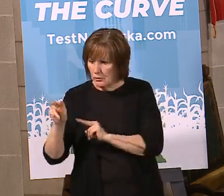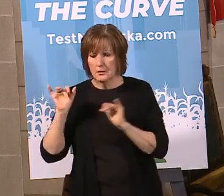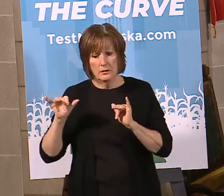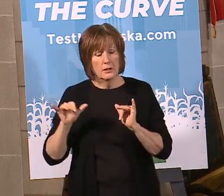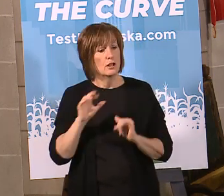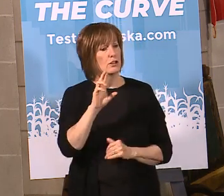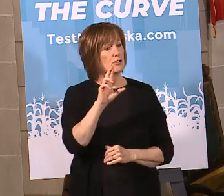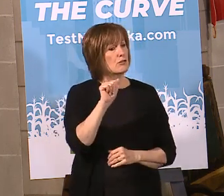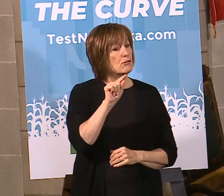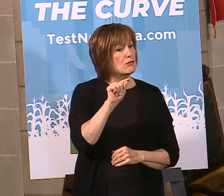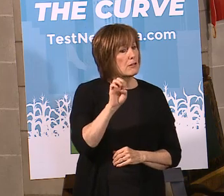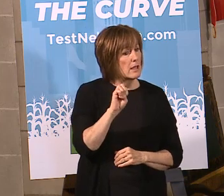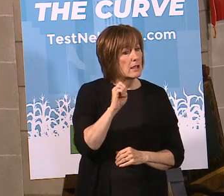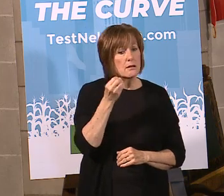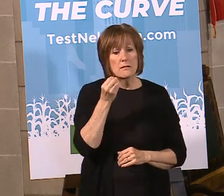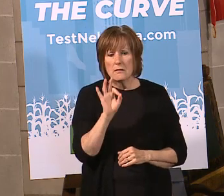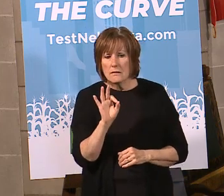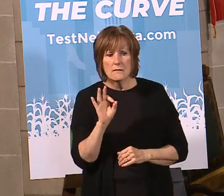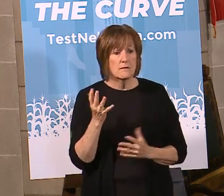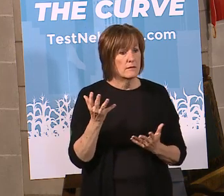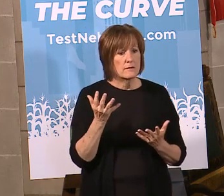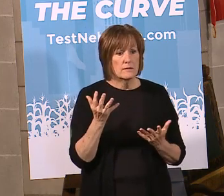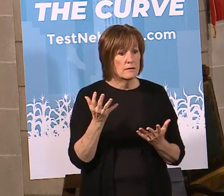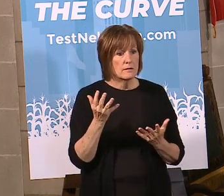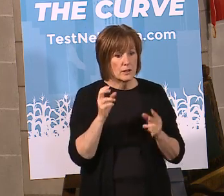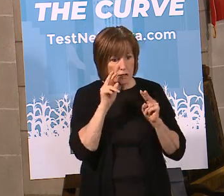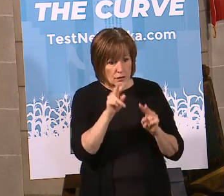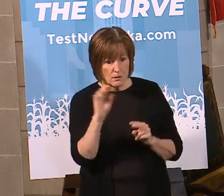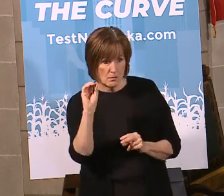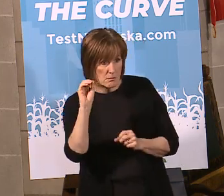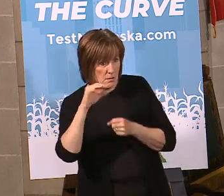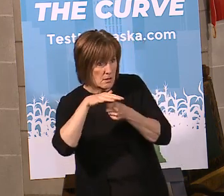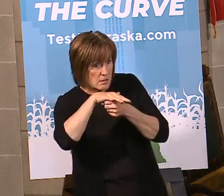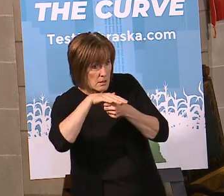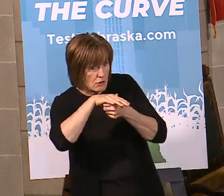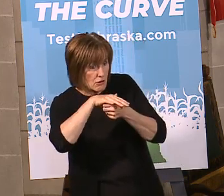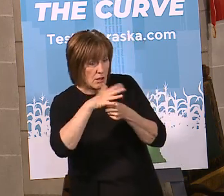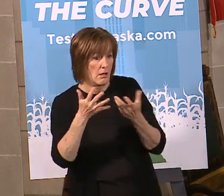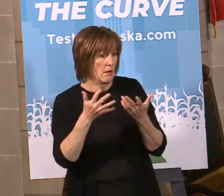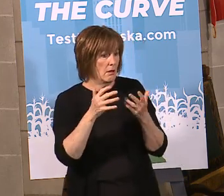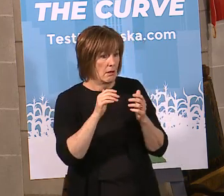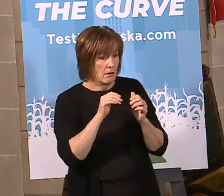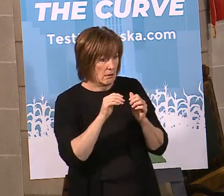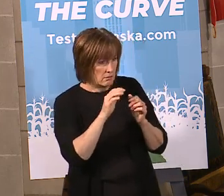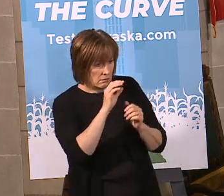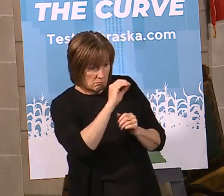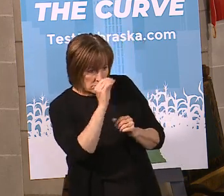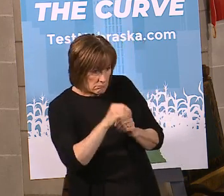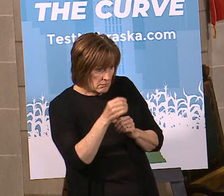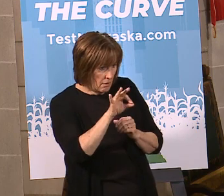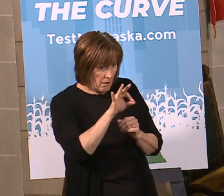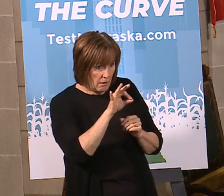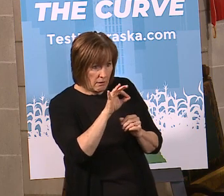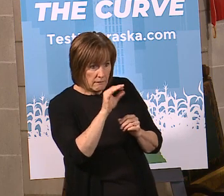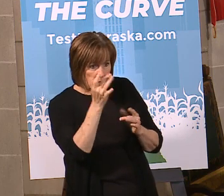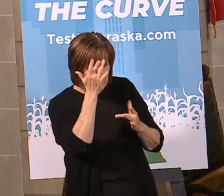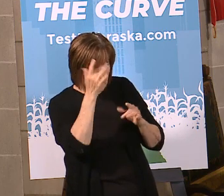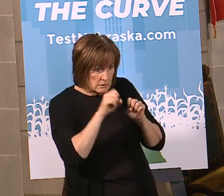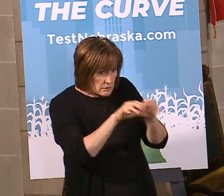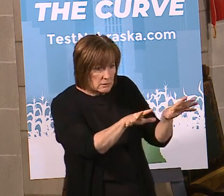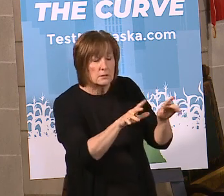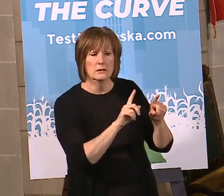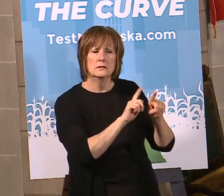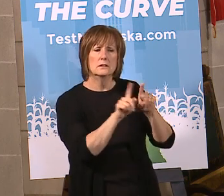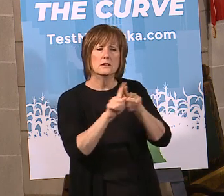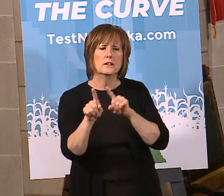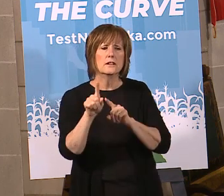rates of, you know, where, you know, when we look at the Omaha area, we're looking at rates of the infection and so forth. So, there are a variety of things that we look